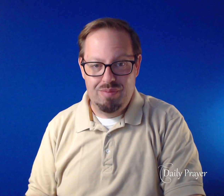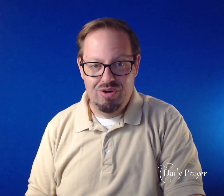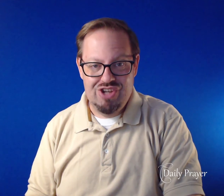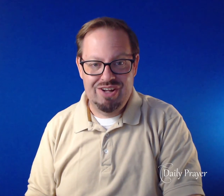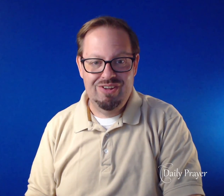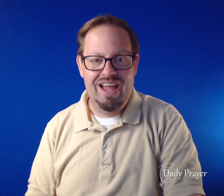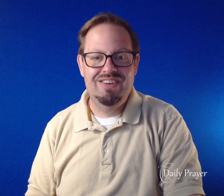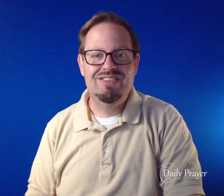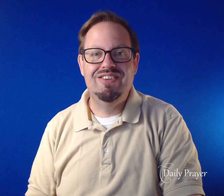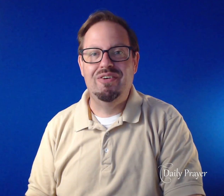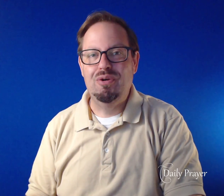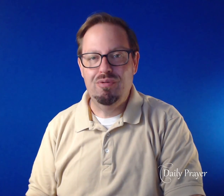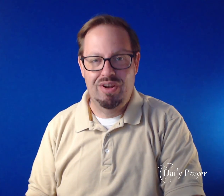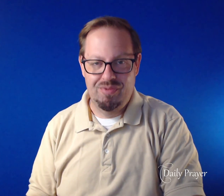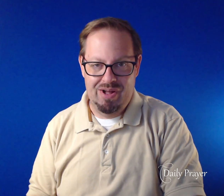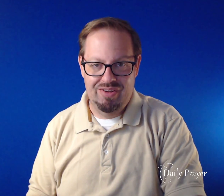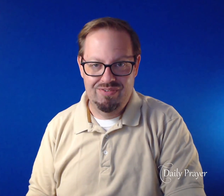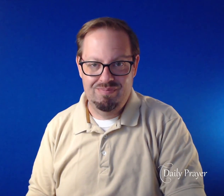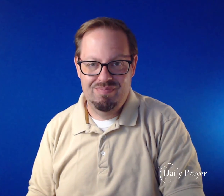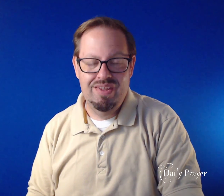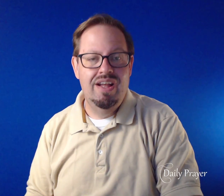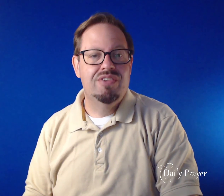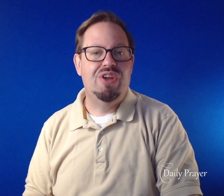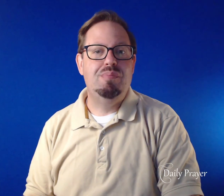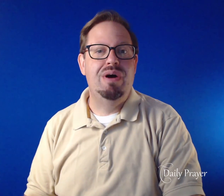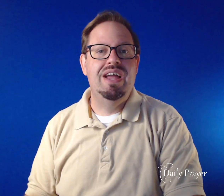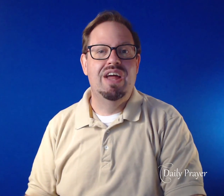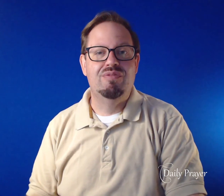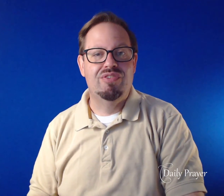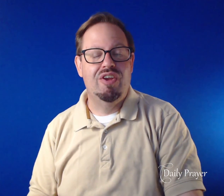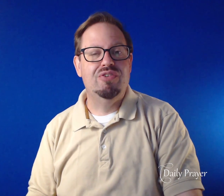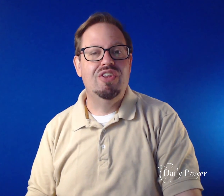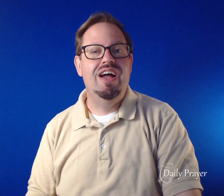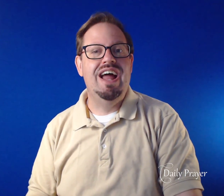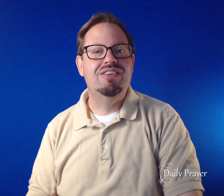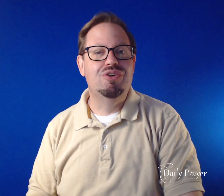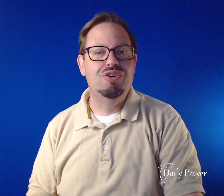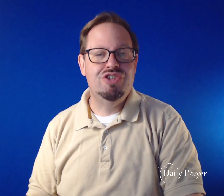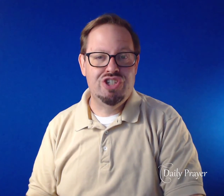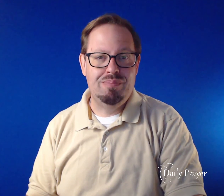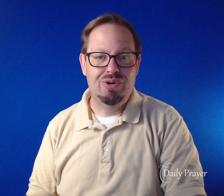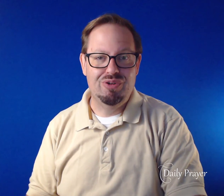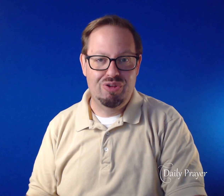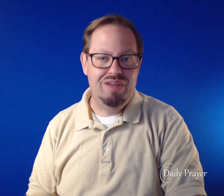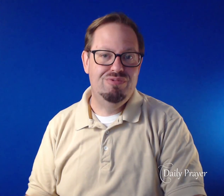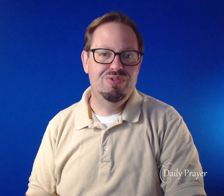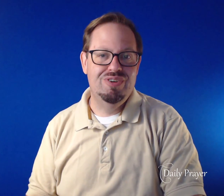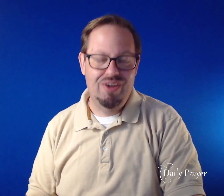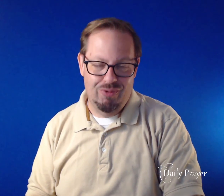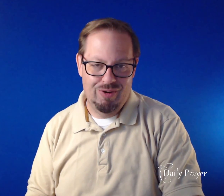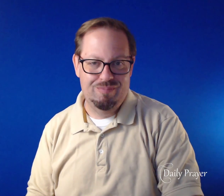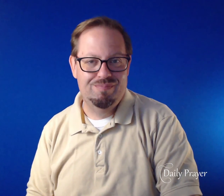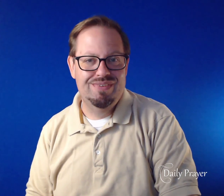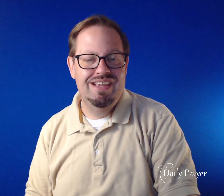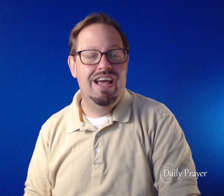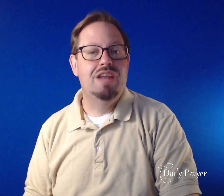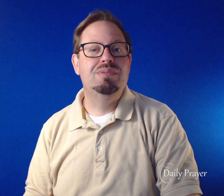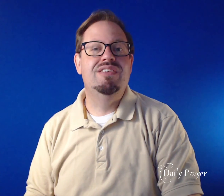to our channel, and tell your friends about us. Stop by and visit us online at goodshepherdlife.org. And please